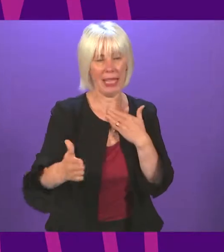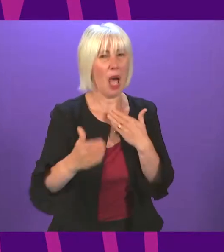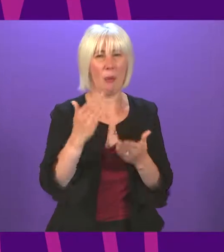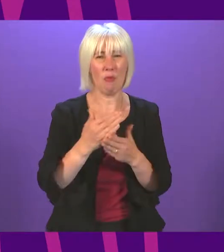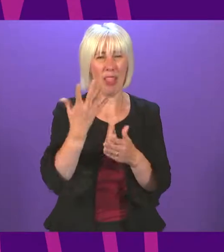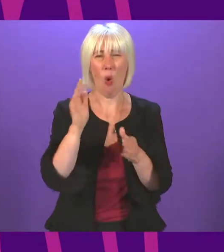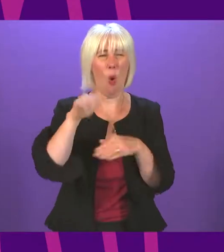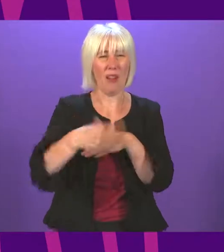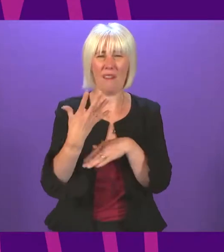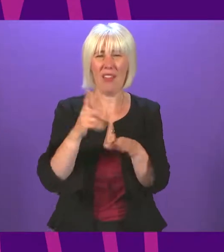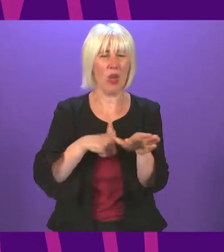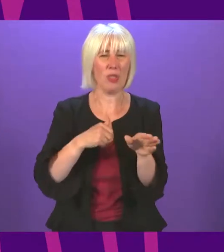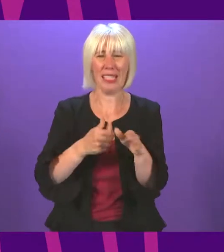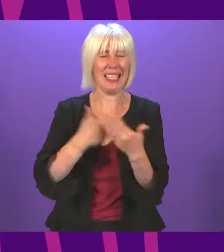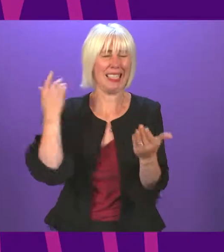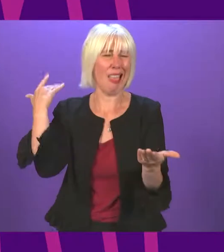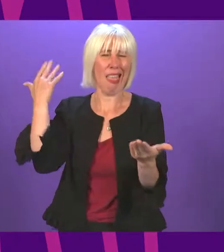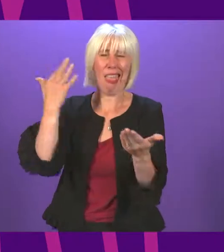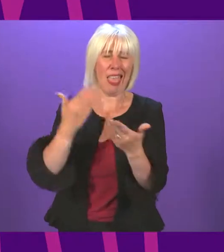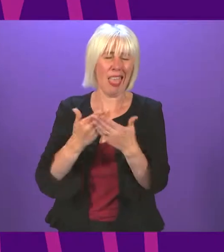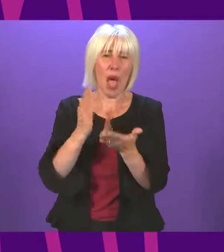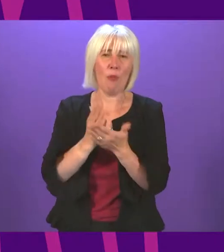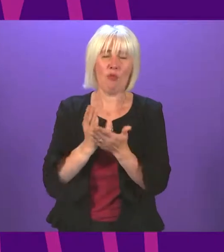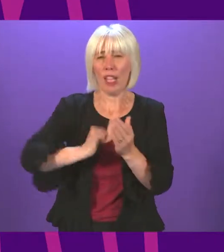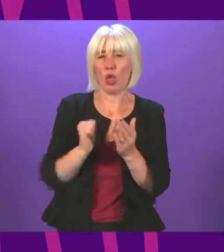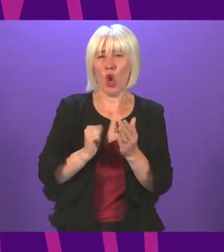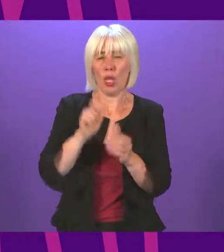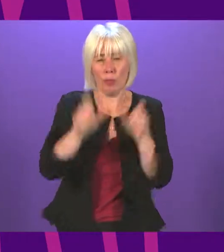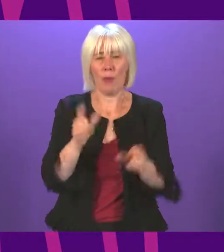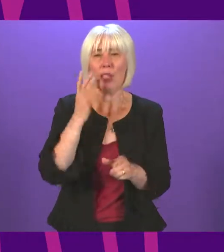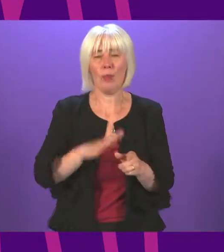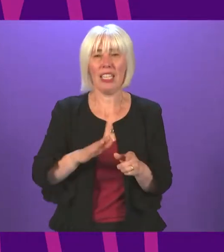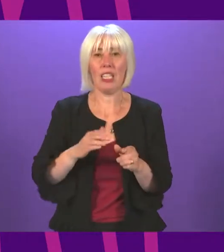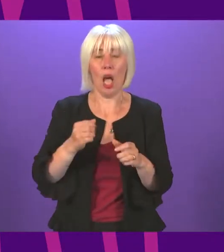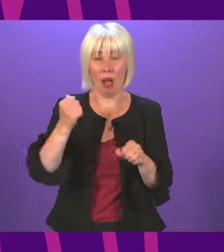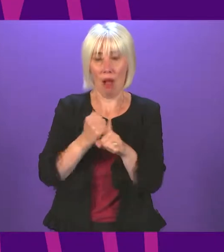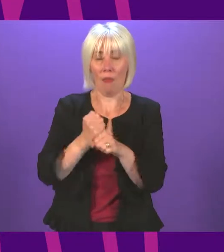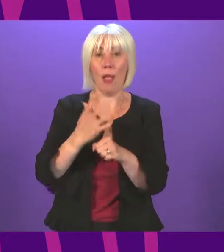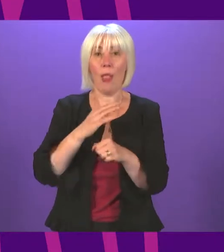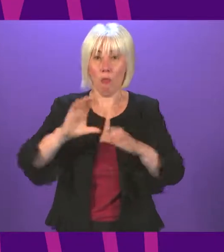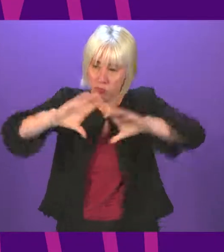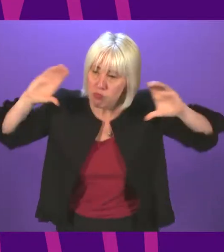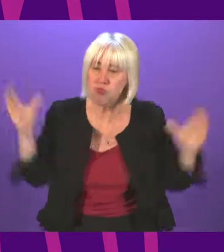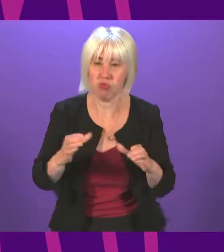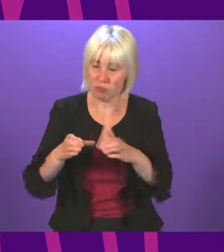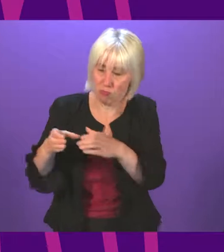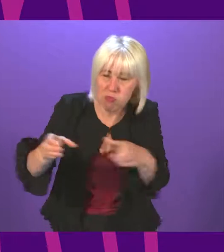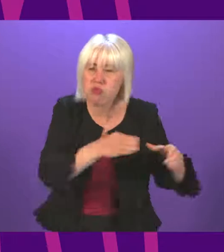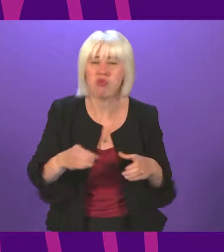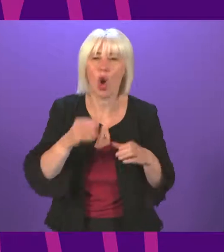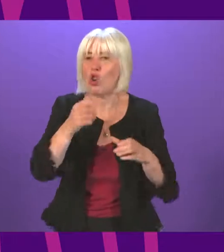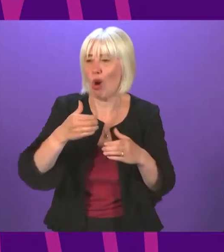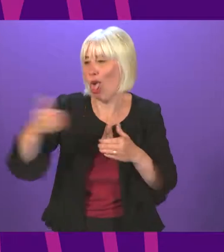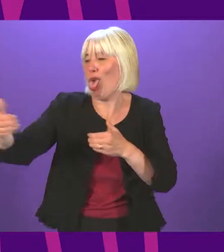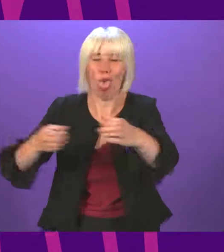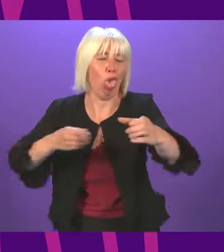time, what the people of Scotland need is a government that wants to truly bring us together, not pull us apart. It wants a government that wants to talk, but